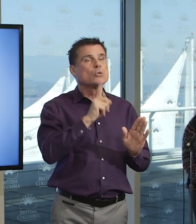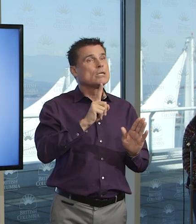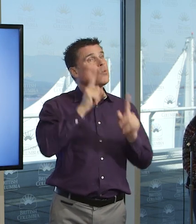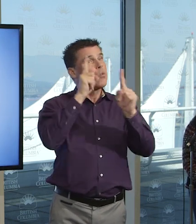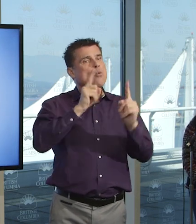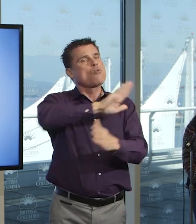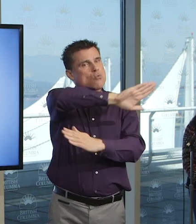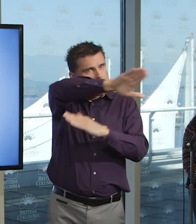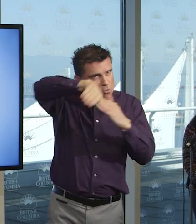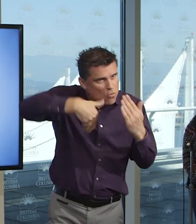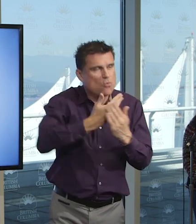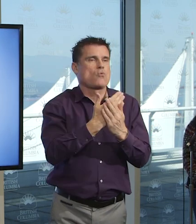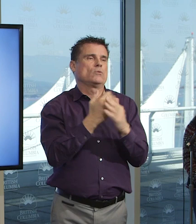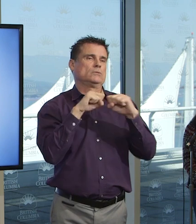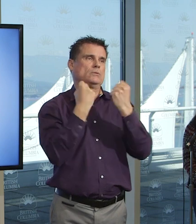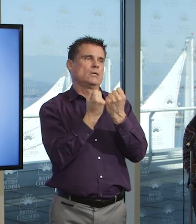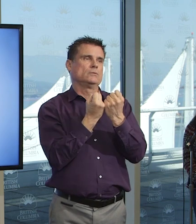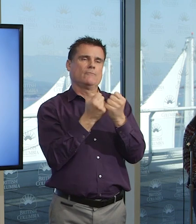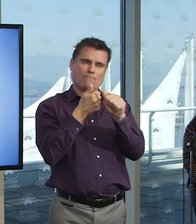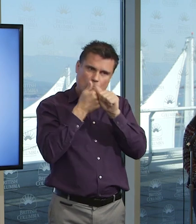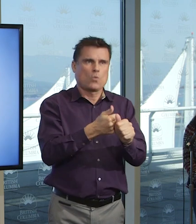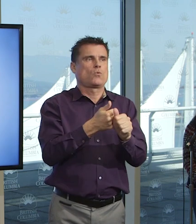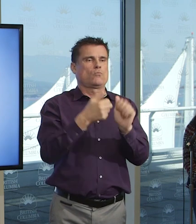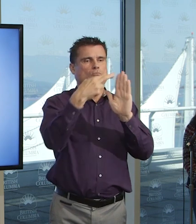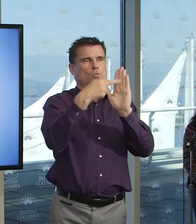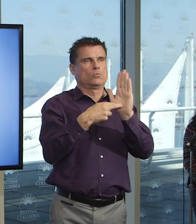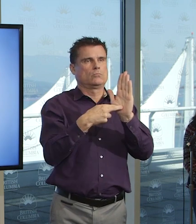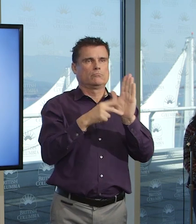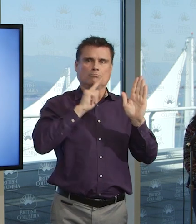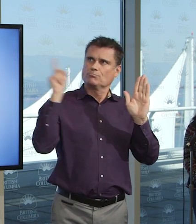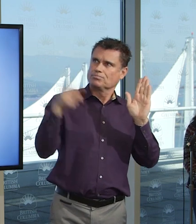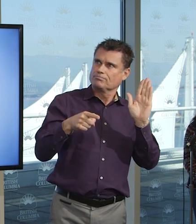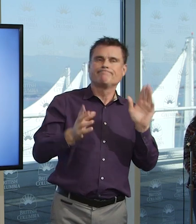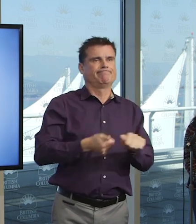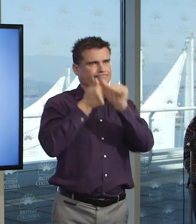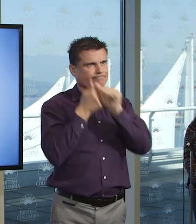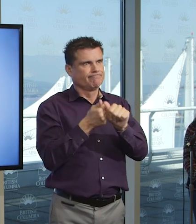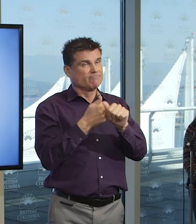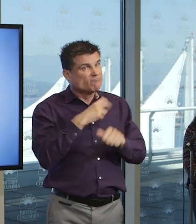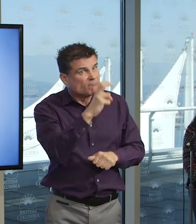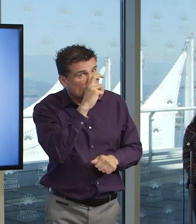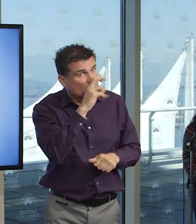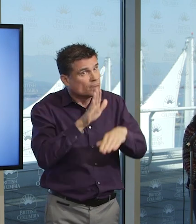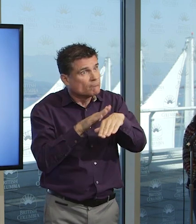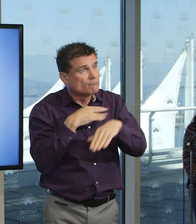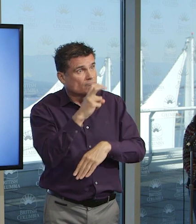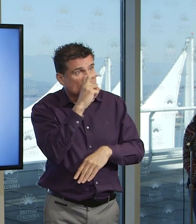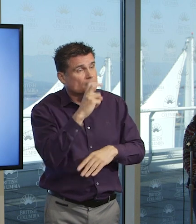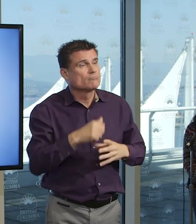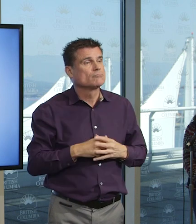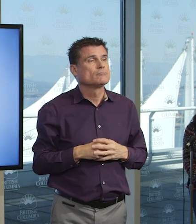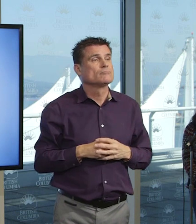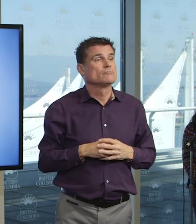100% compliance with what Dr. Henry has asked. These are tough measures. But tough measures are as tough as our commitment,